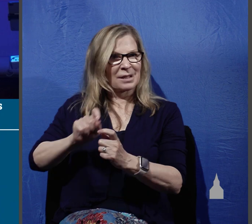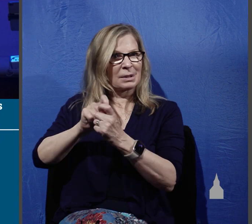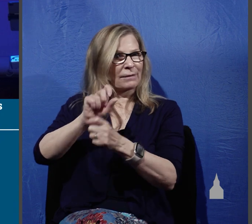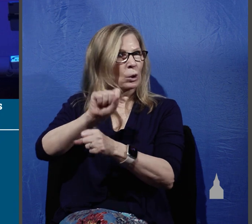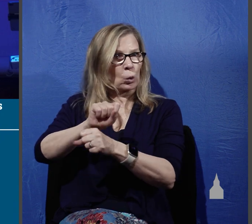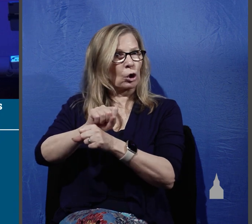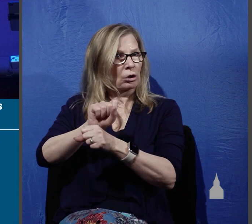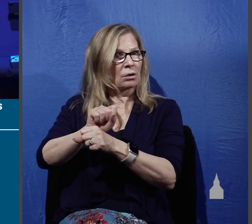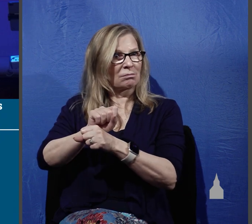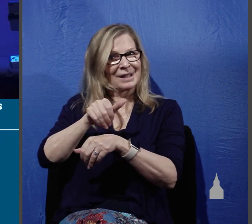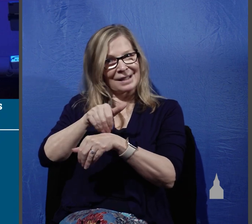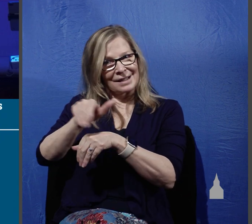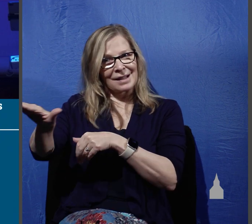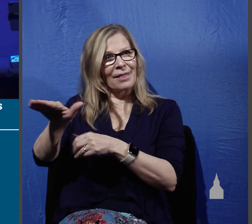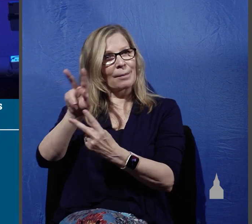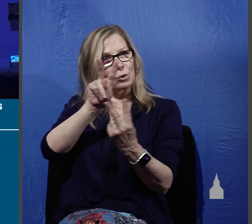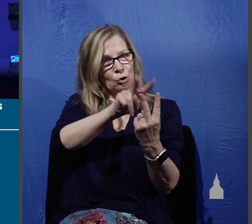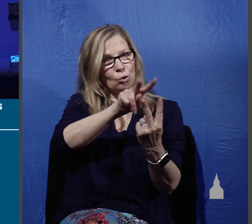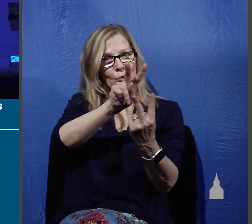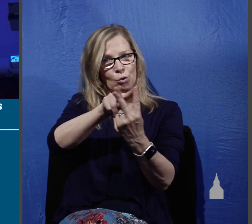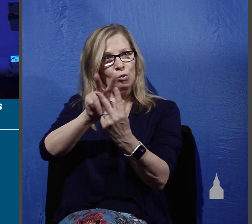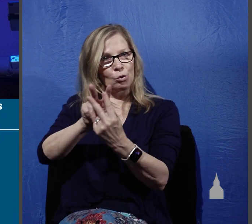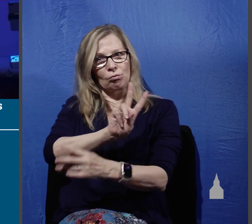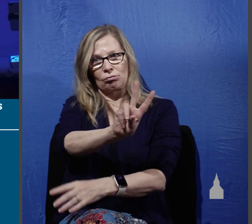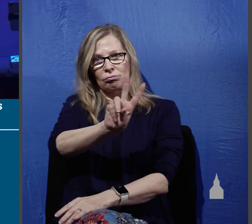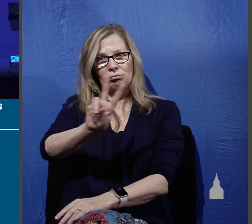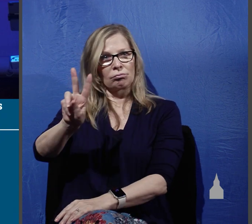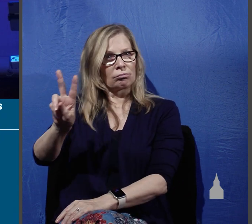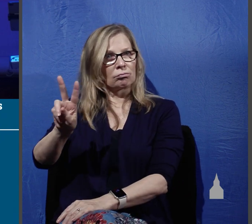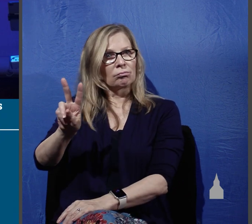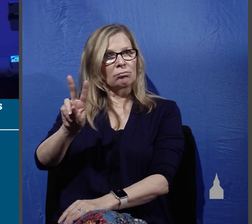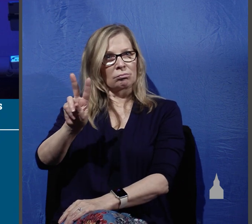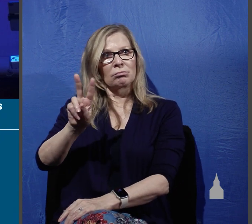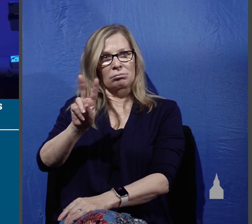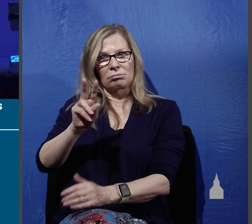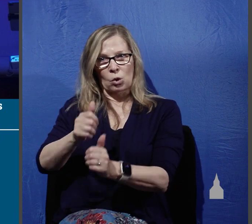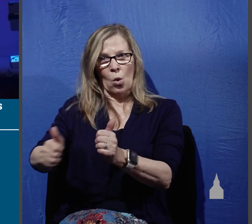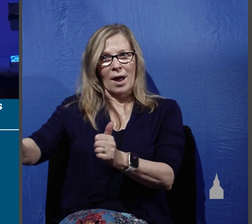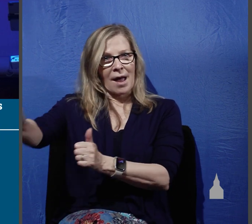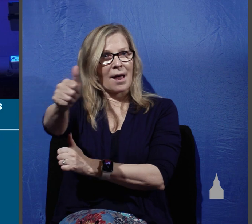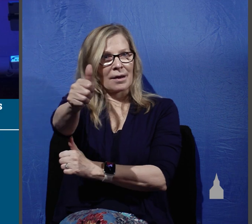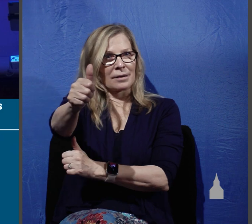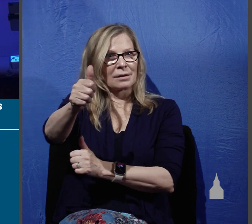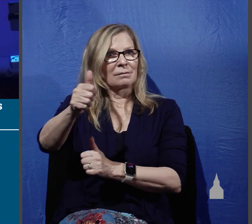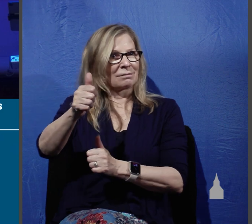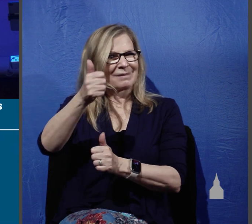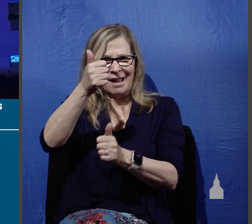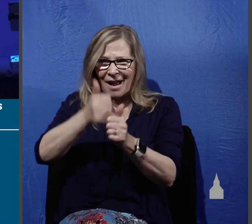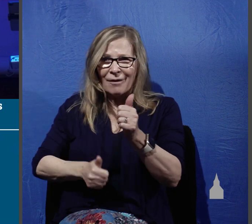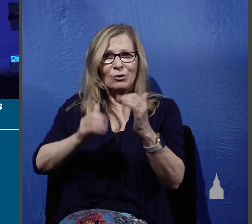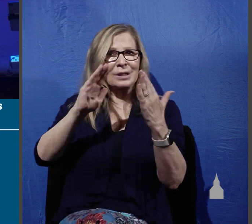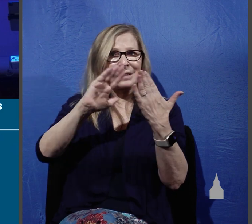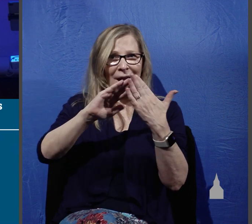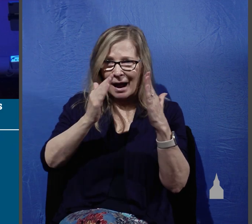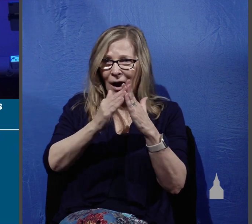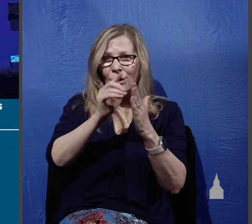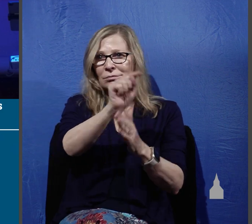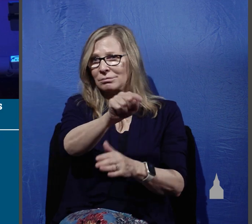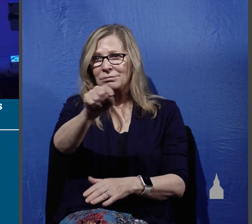them out in pairs, two by two, to go ahead of him to every town, every city, every place in Judea where